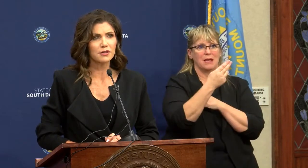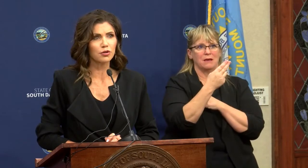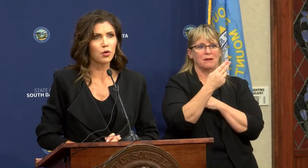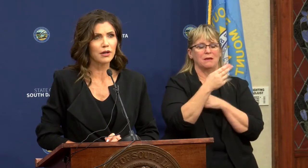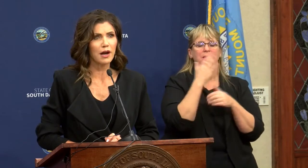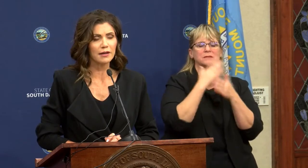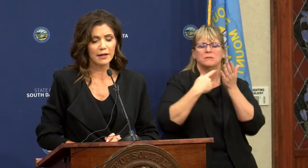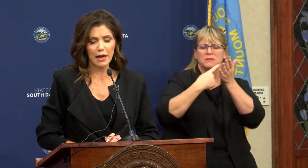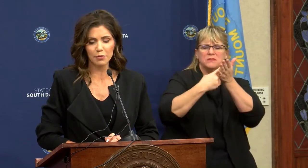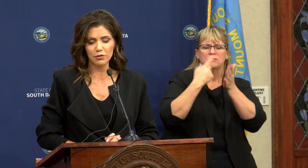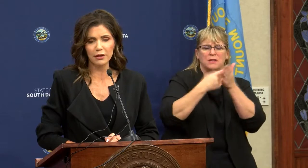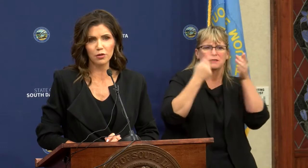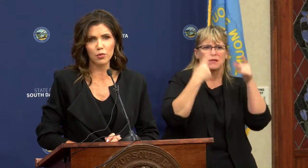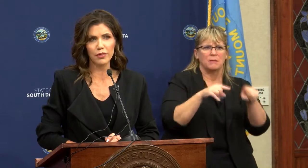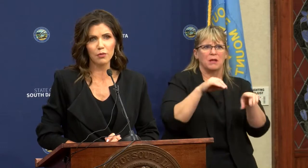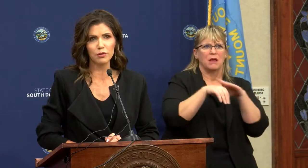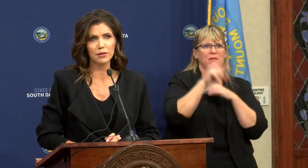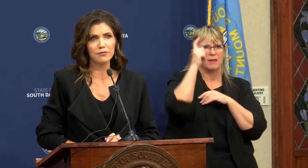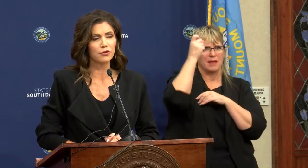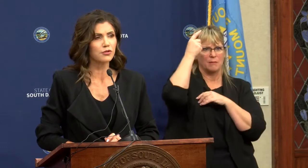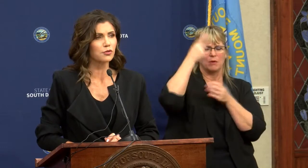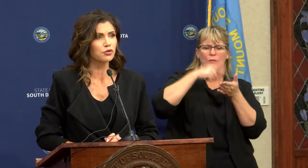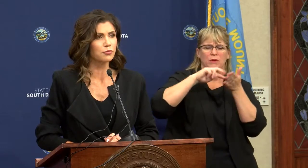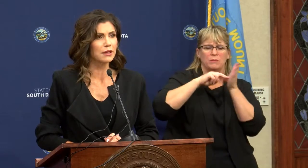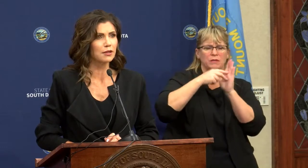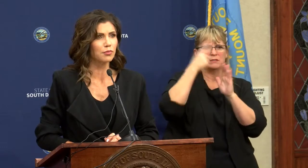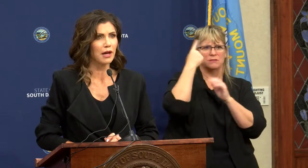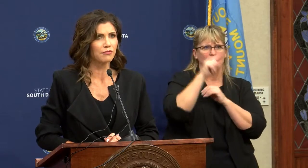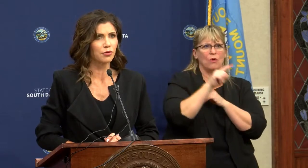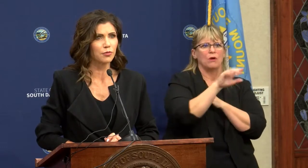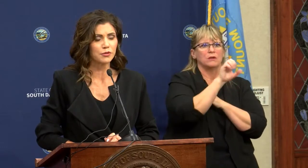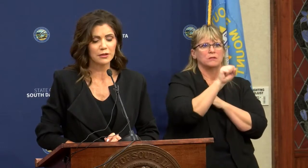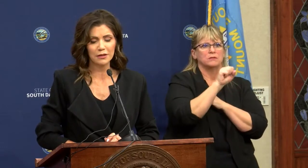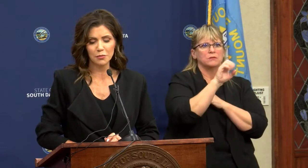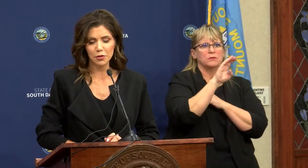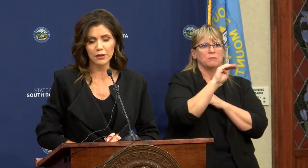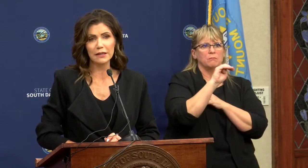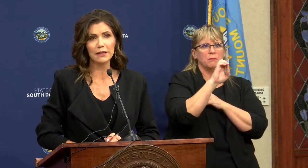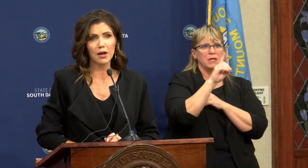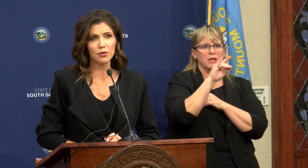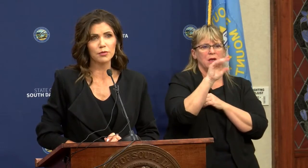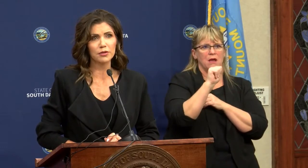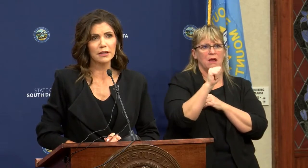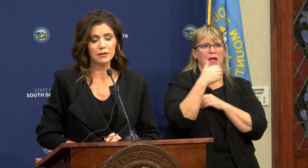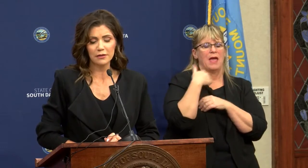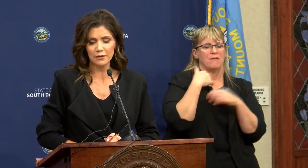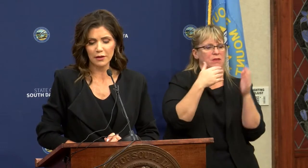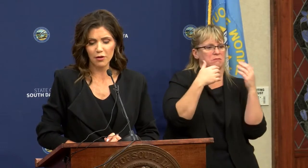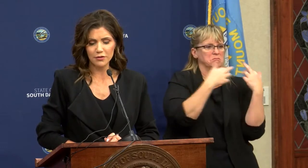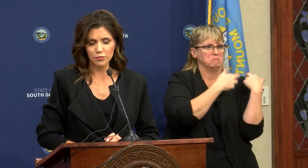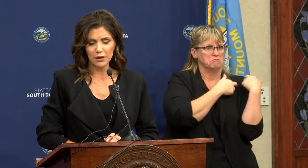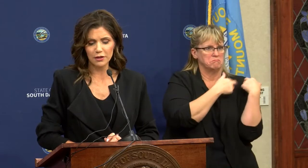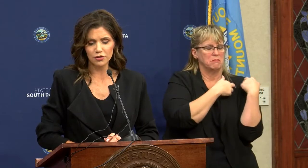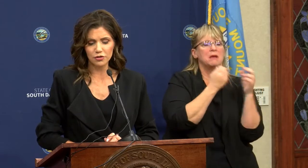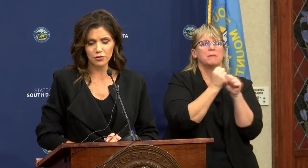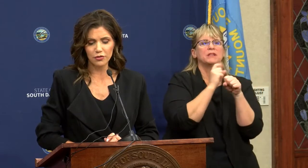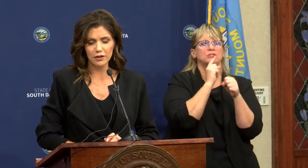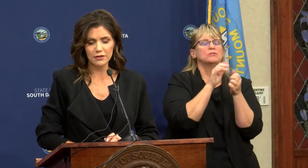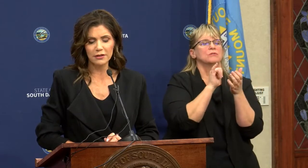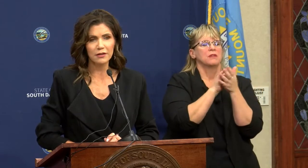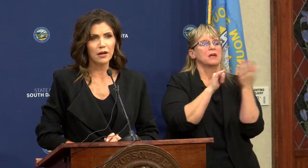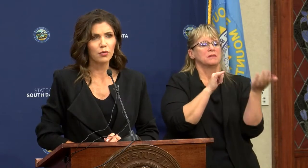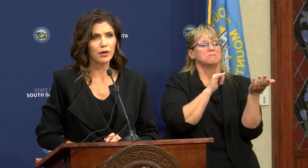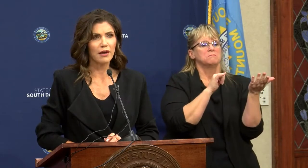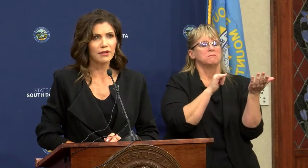discussions that are going on on Capitol Hill, what that would mean for our social media platforms, building in accountability and also making sure